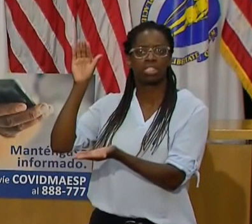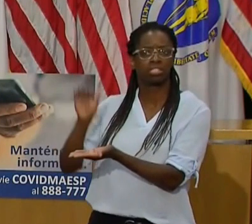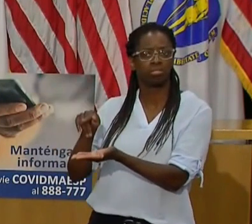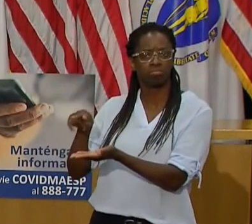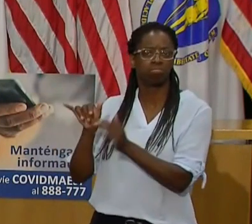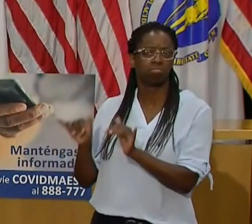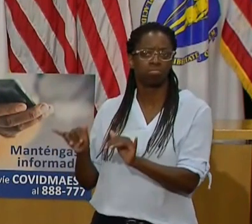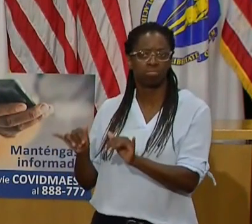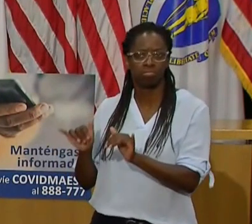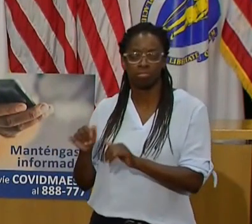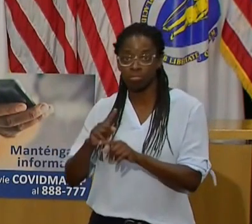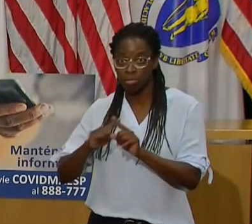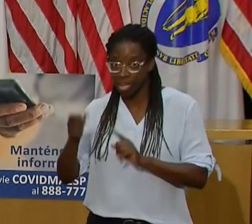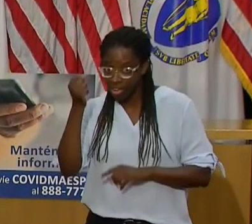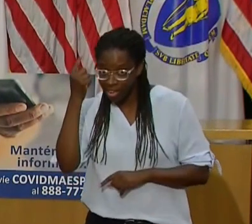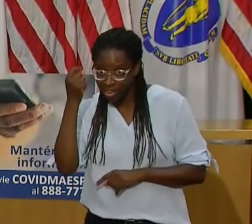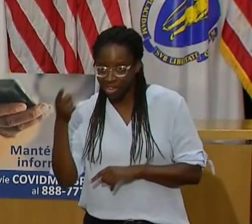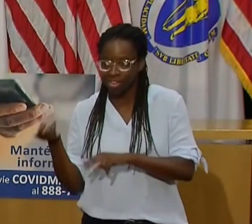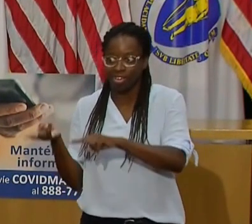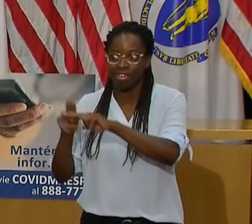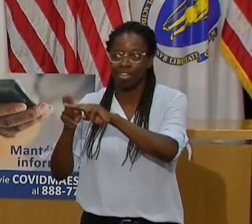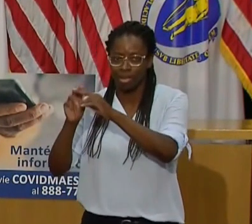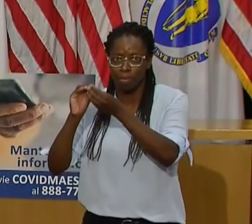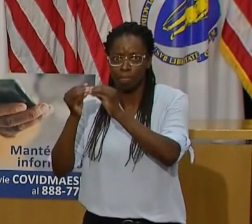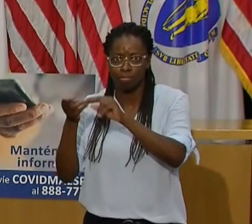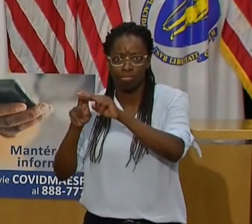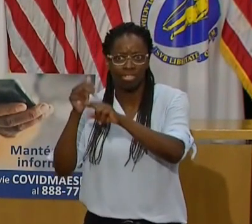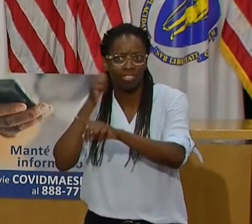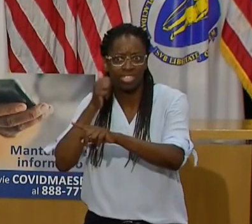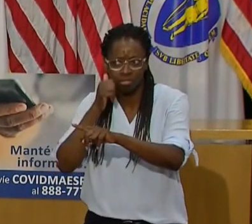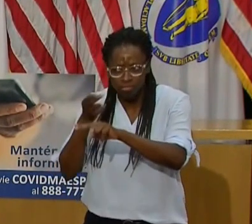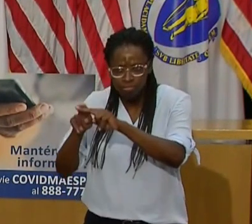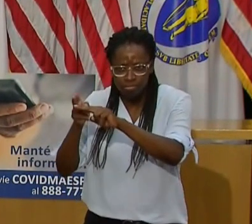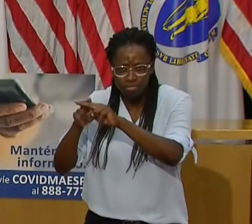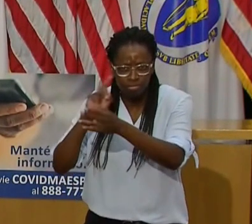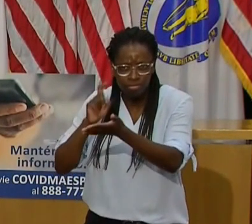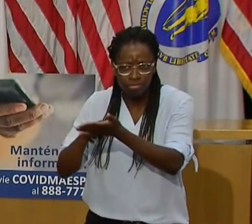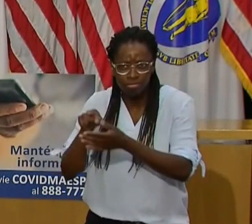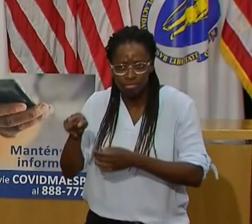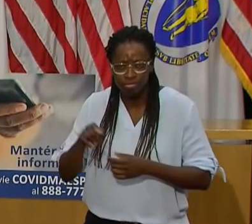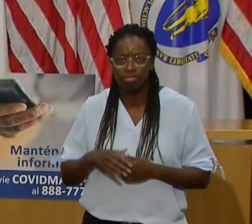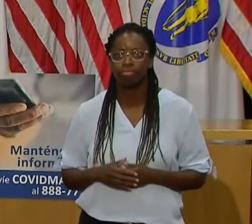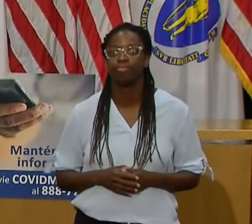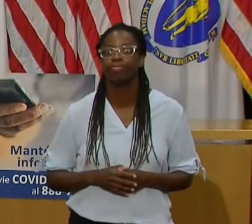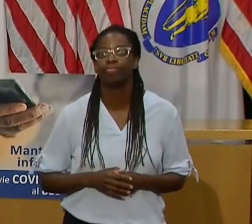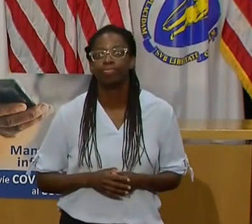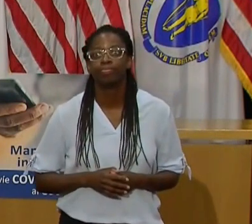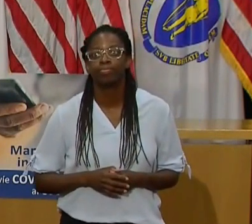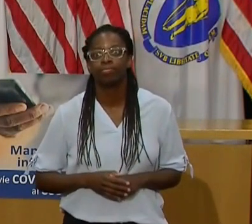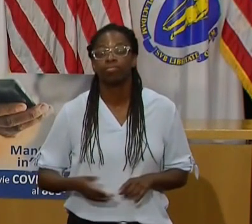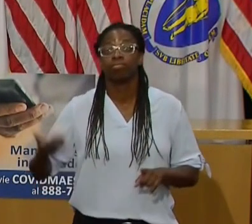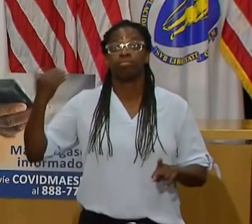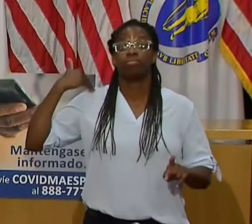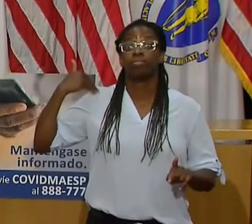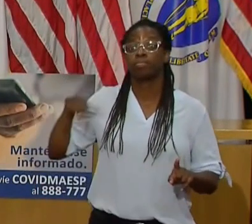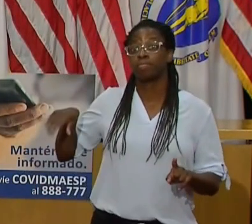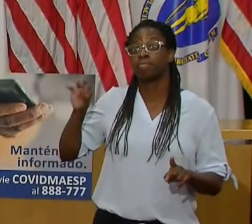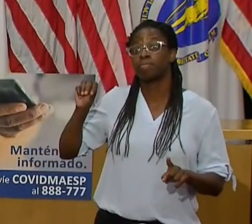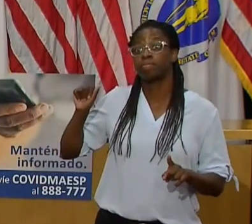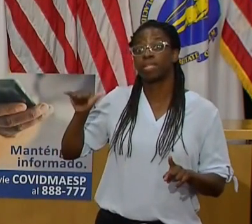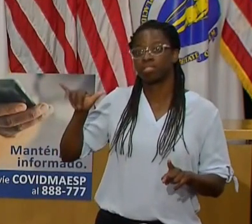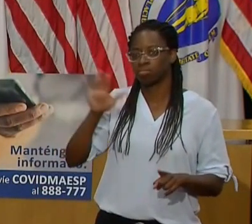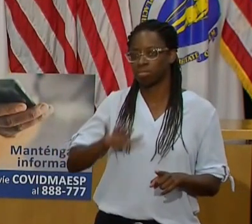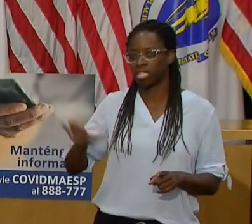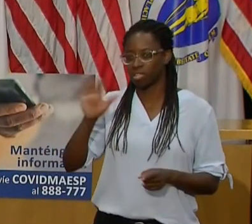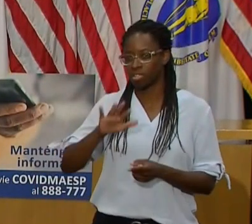average number of daily checkout passengers doubled from around 3,300 in May to just over 7